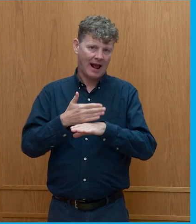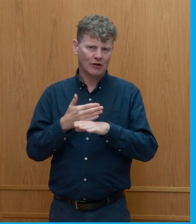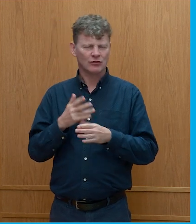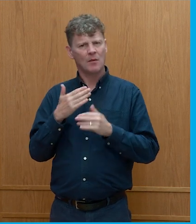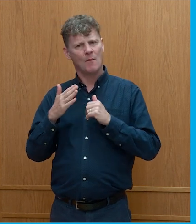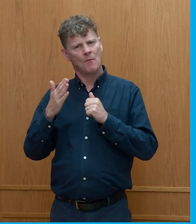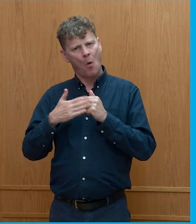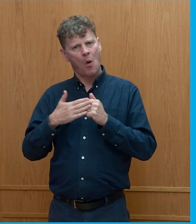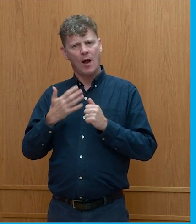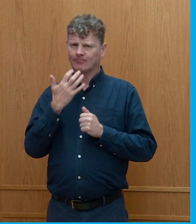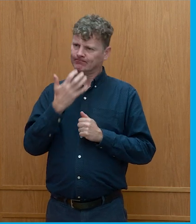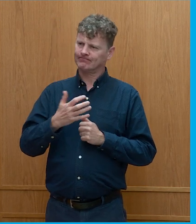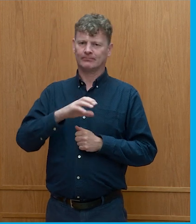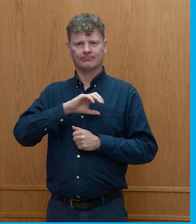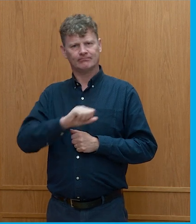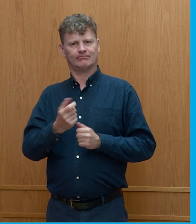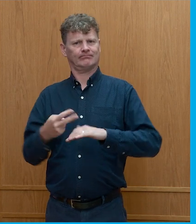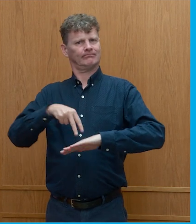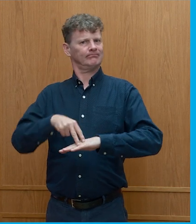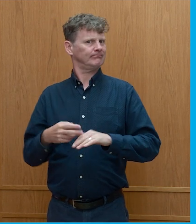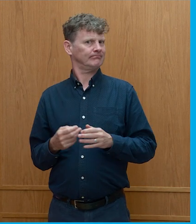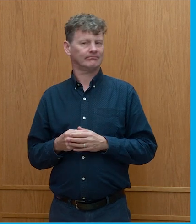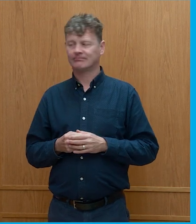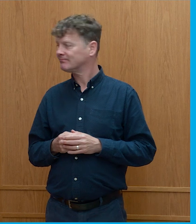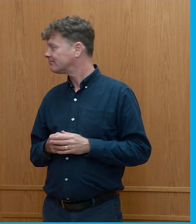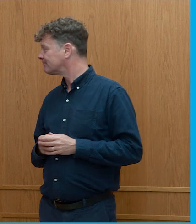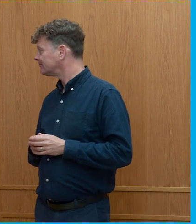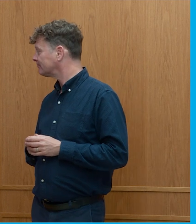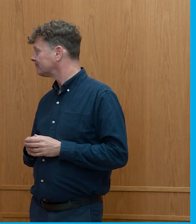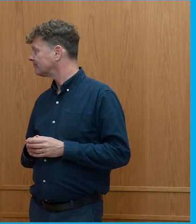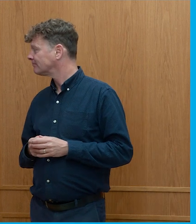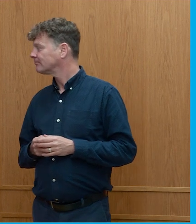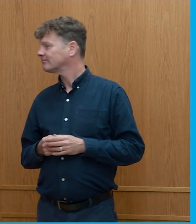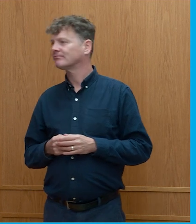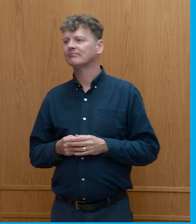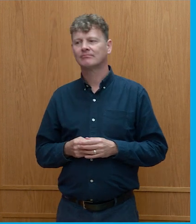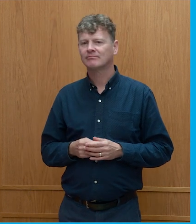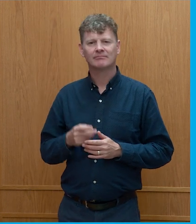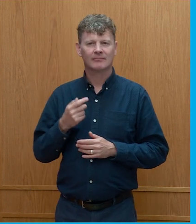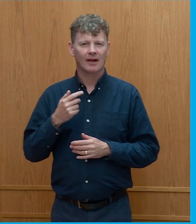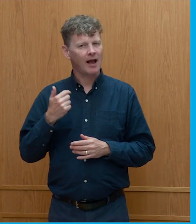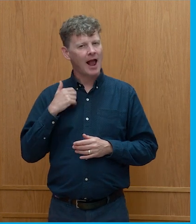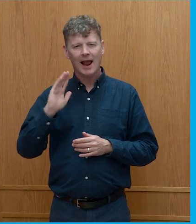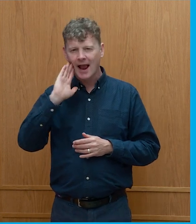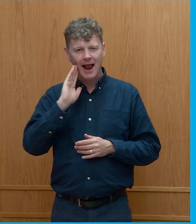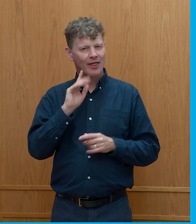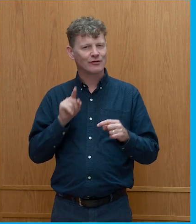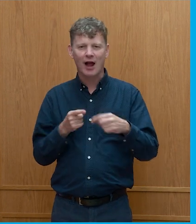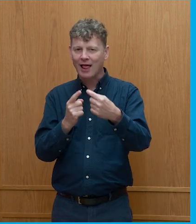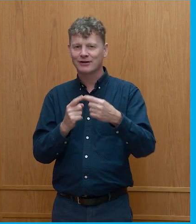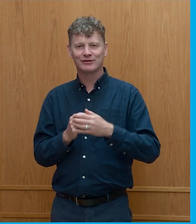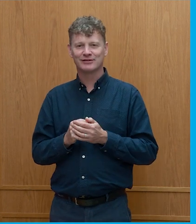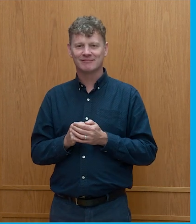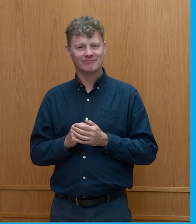thank you and and i i hear the the challenge and the charge um